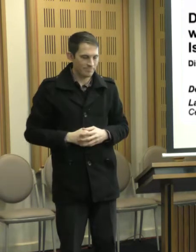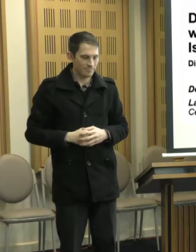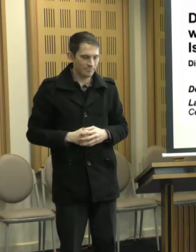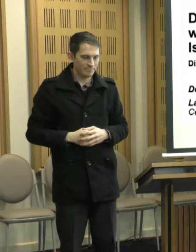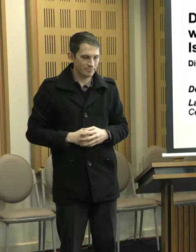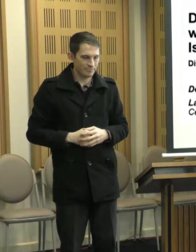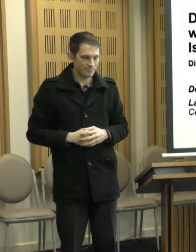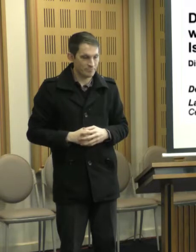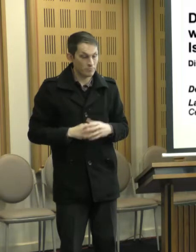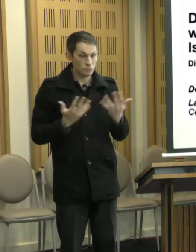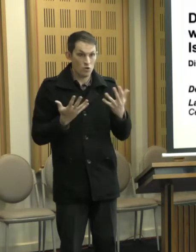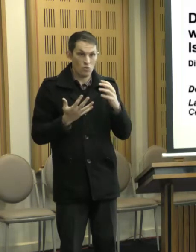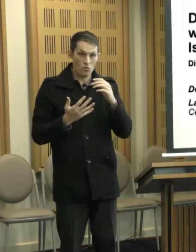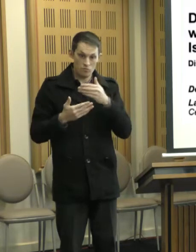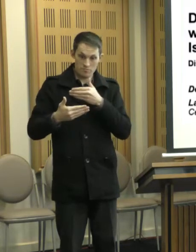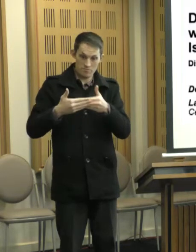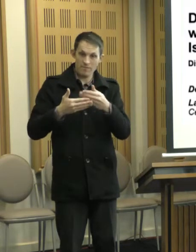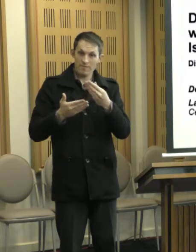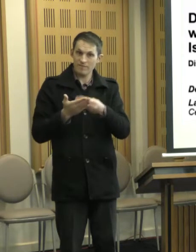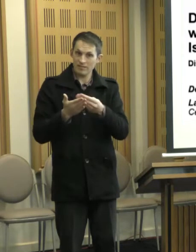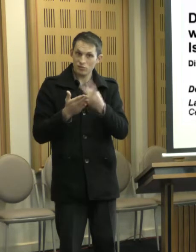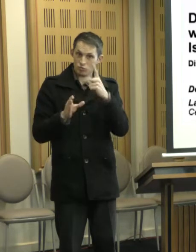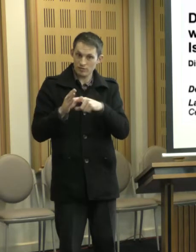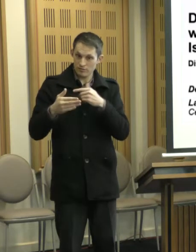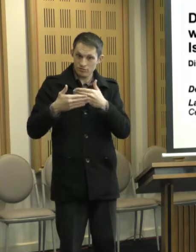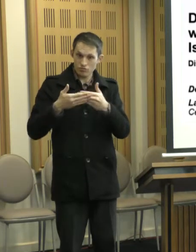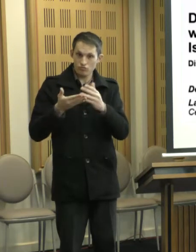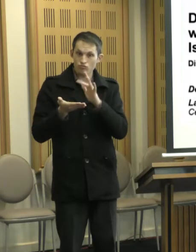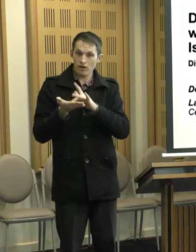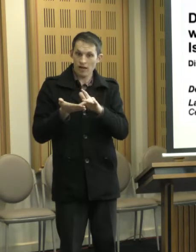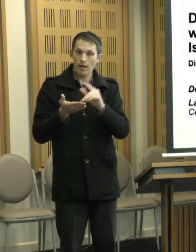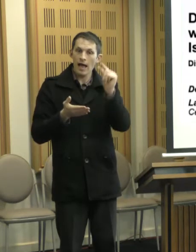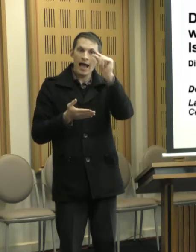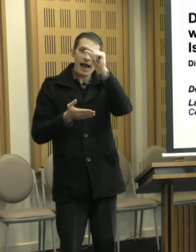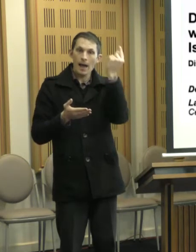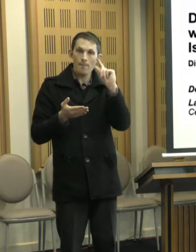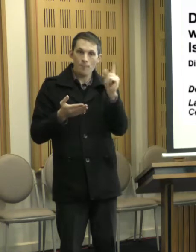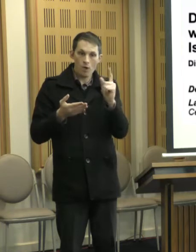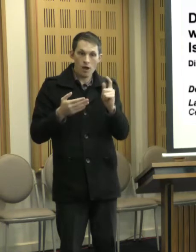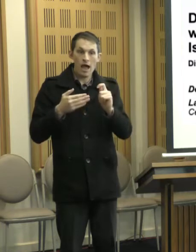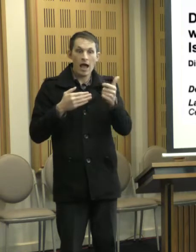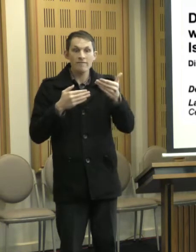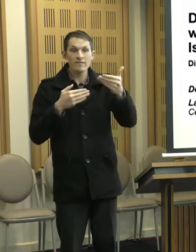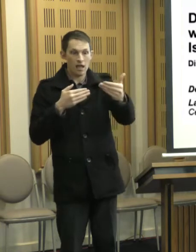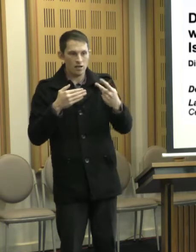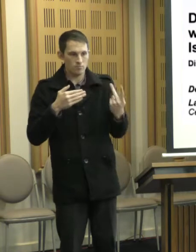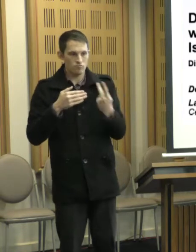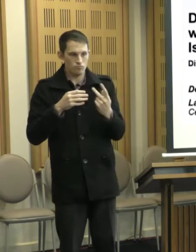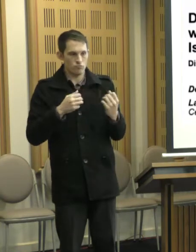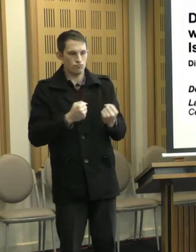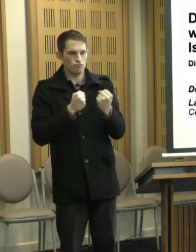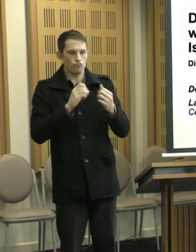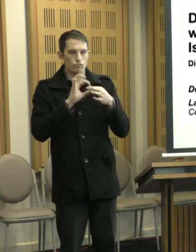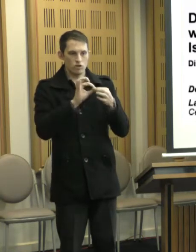particular funding round dries up, the aim has been to have relationships that go on forever. And,